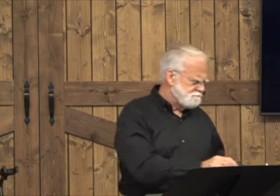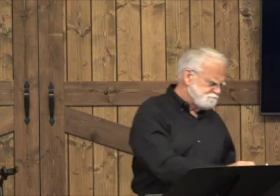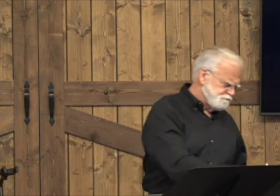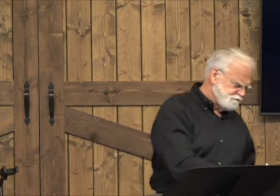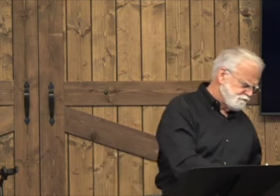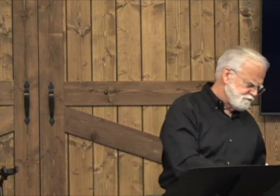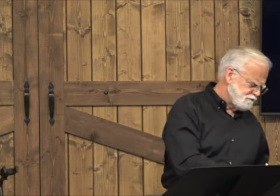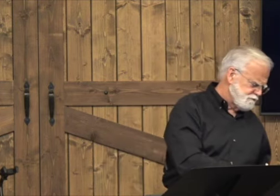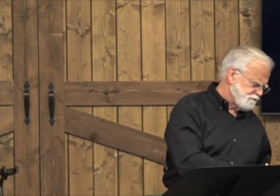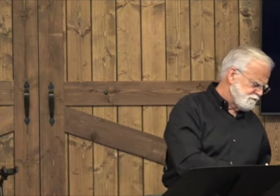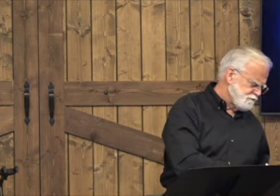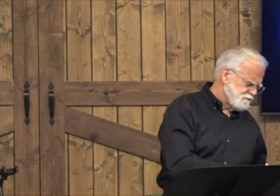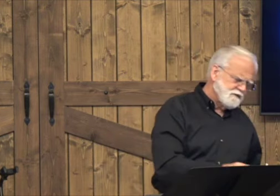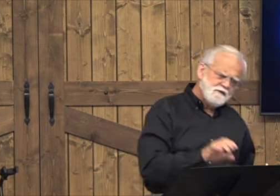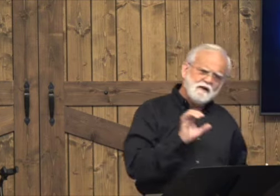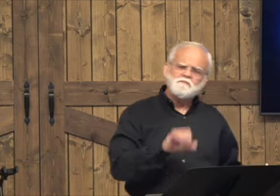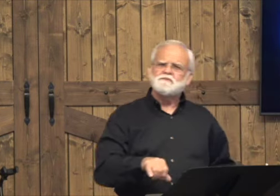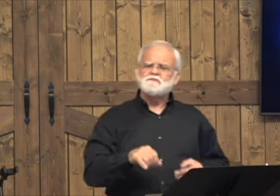Now, that happened in this story.